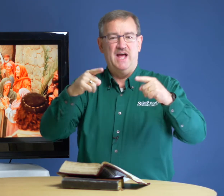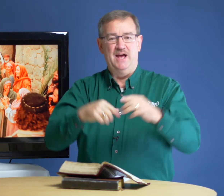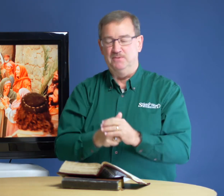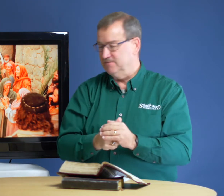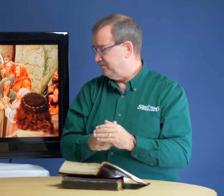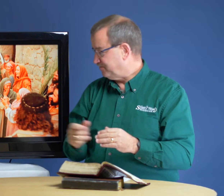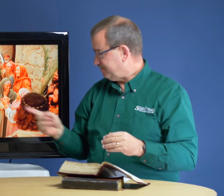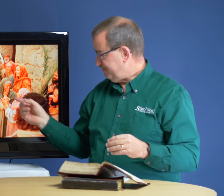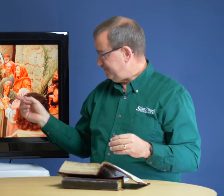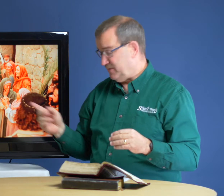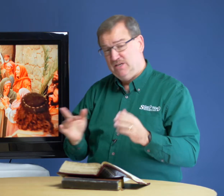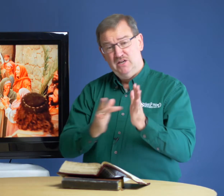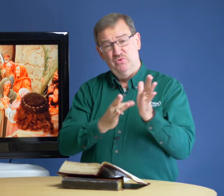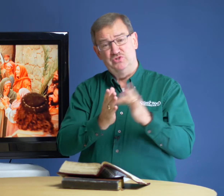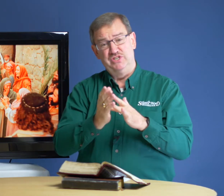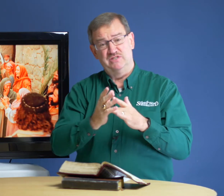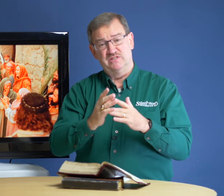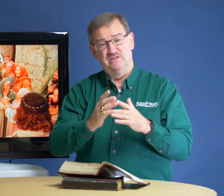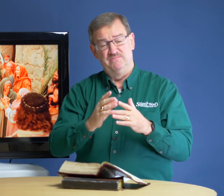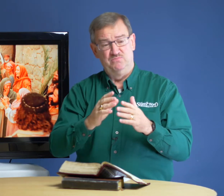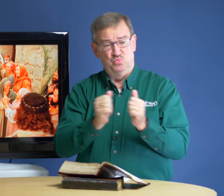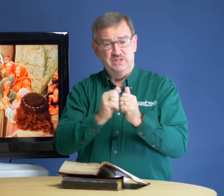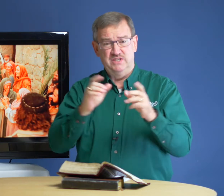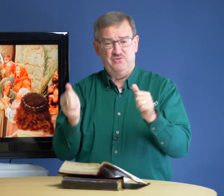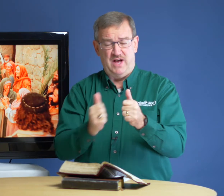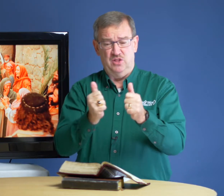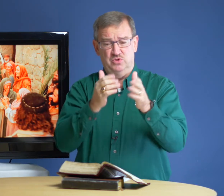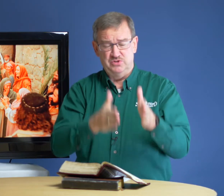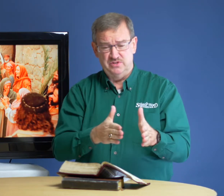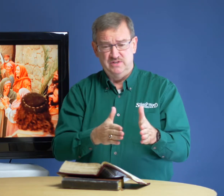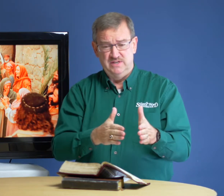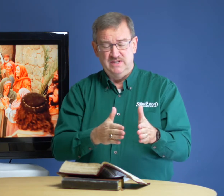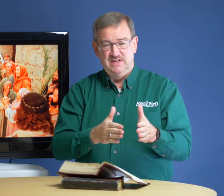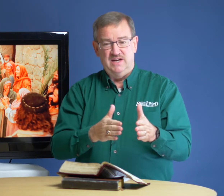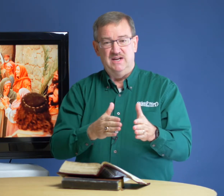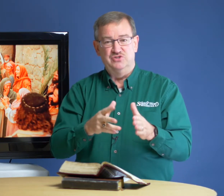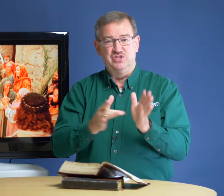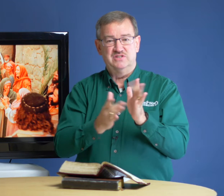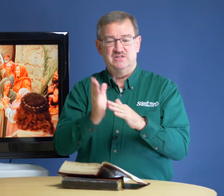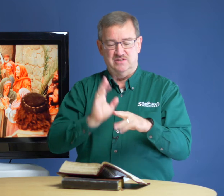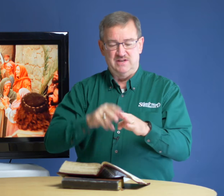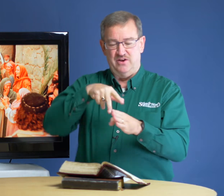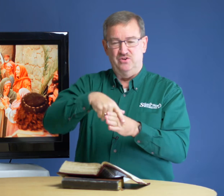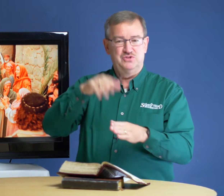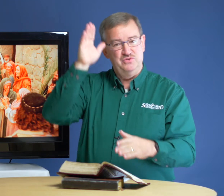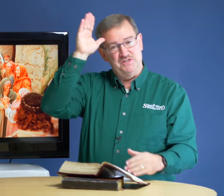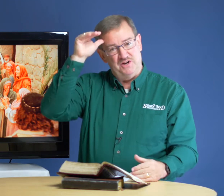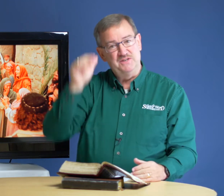happened? Well, Jesus, with his followers, Jesus got onto a donkey